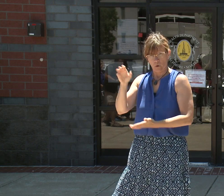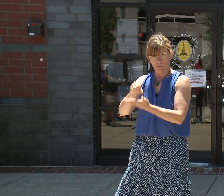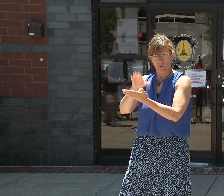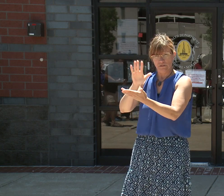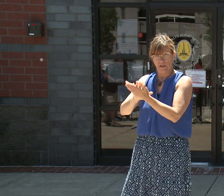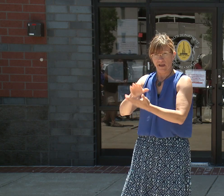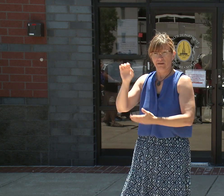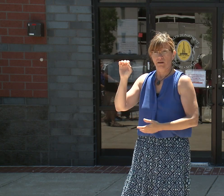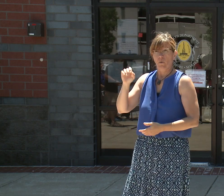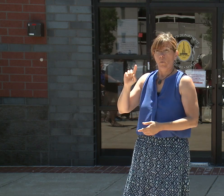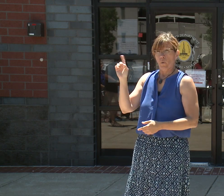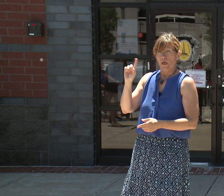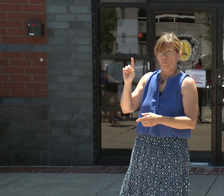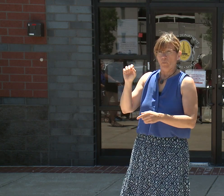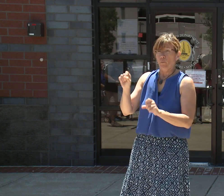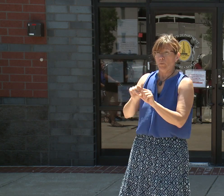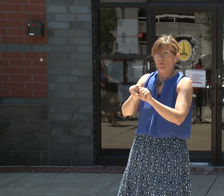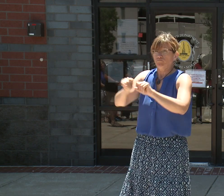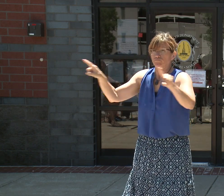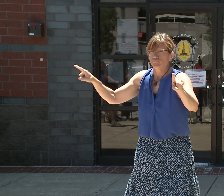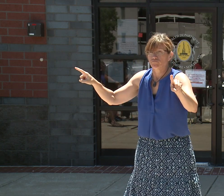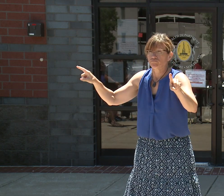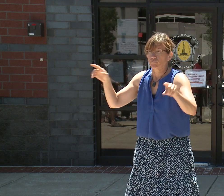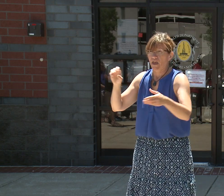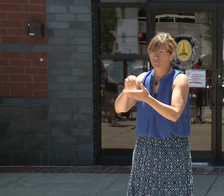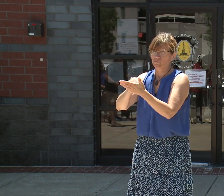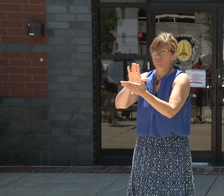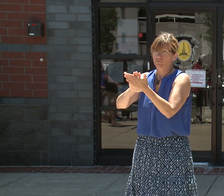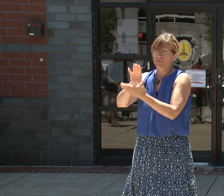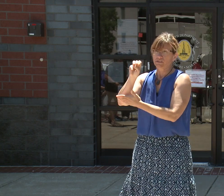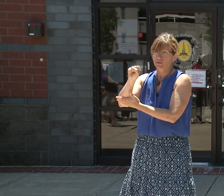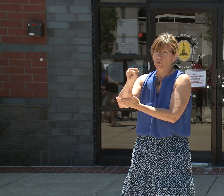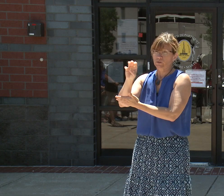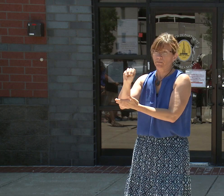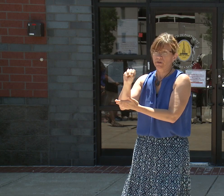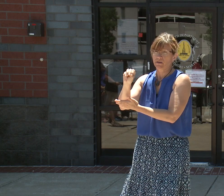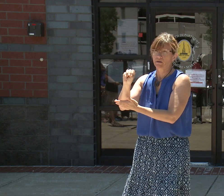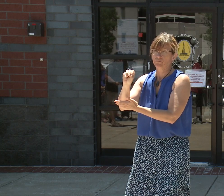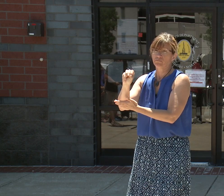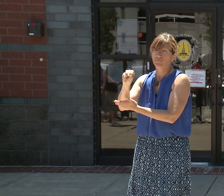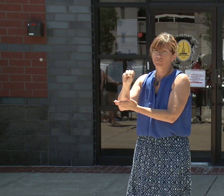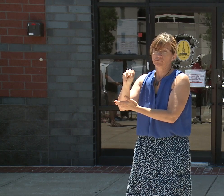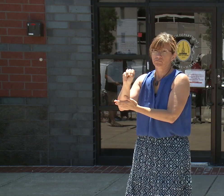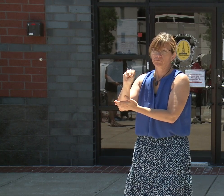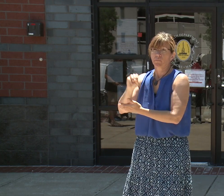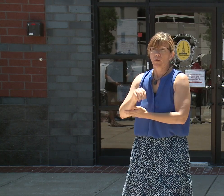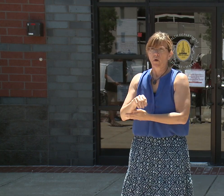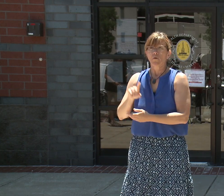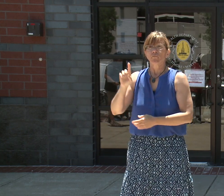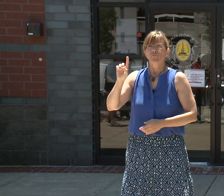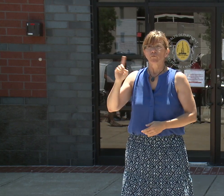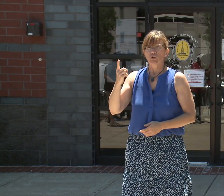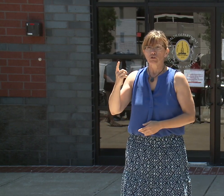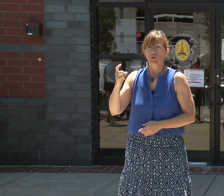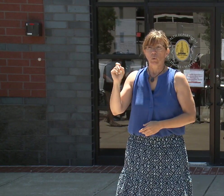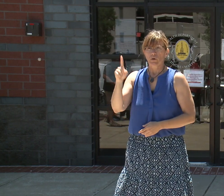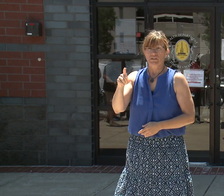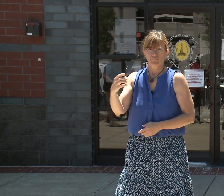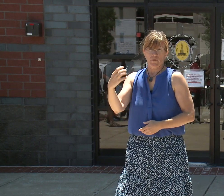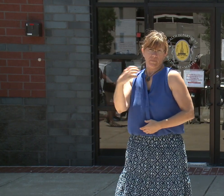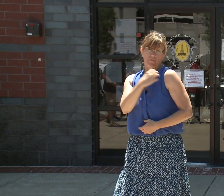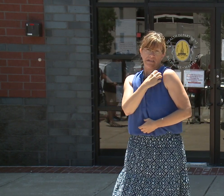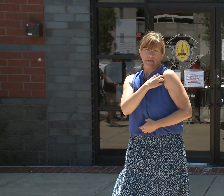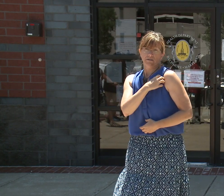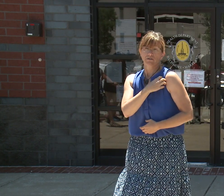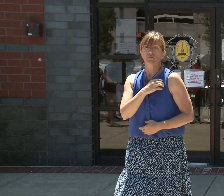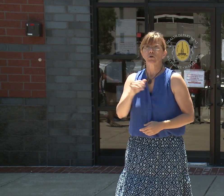We'll get that to you after this. Okay. For the first question for the mayor. Tomorrow you've planned the community walk at 5 p.m. What can community members in and around